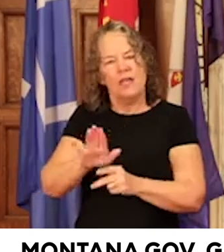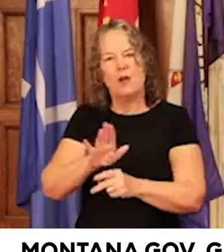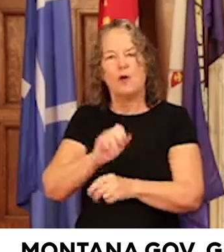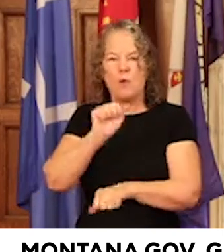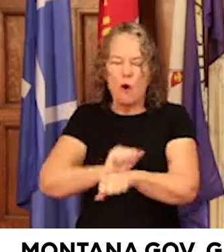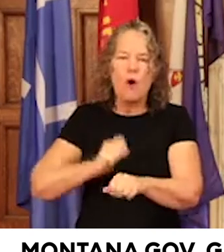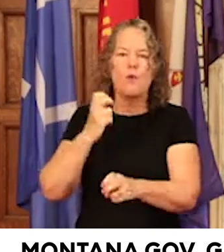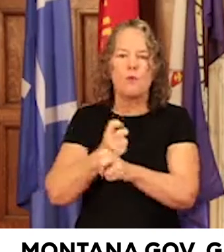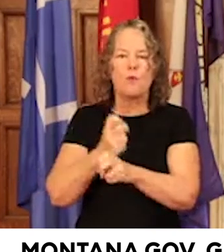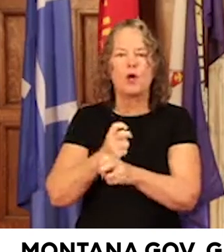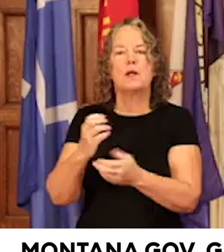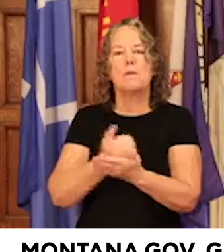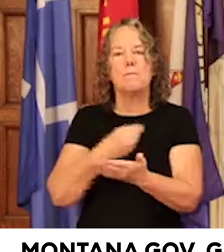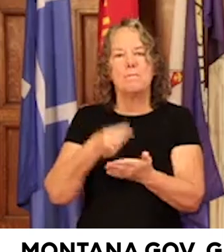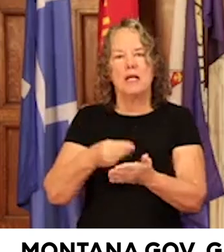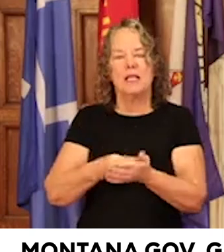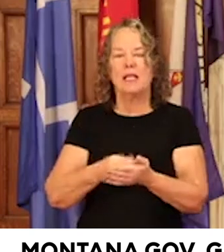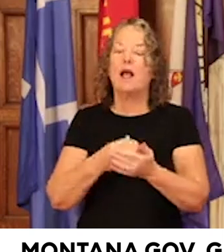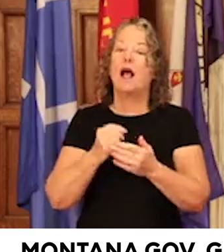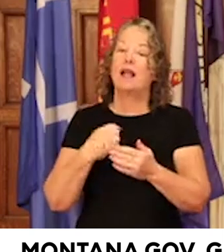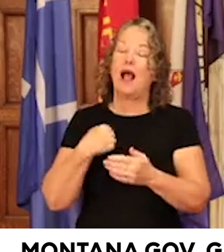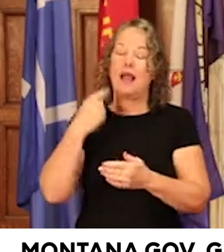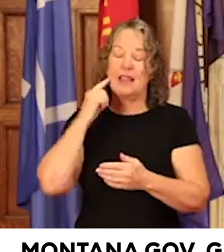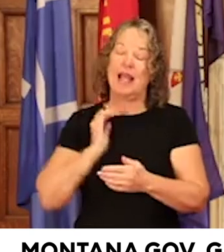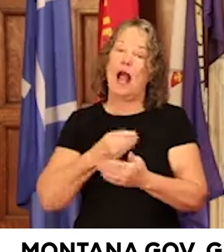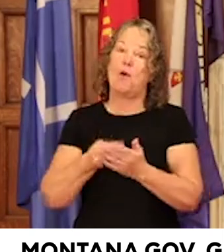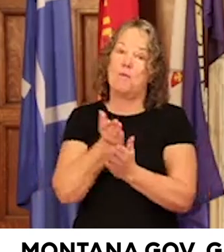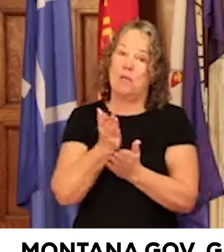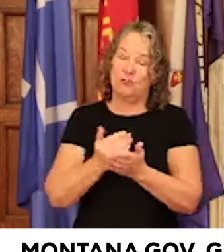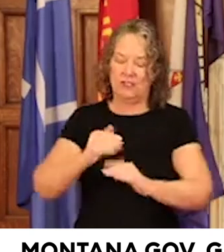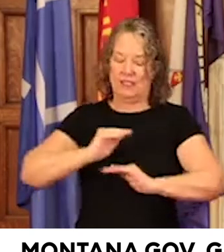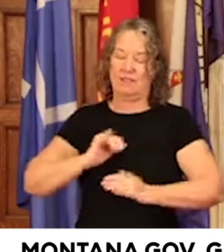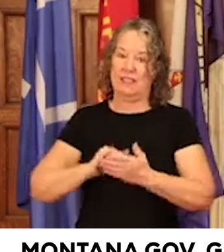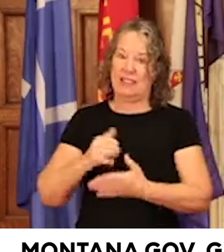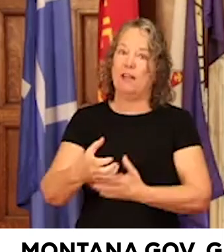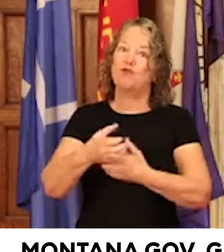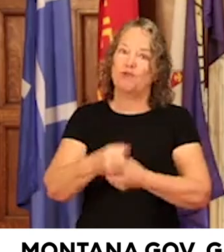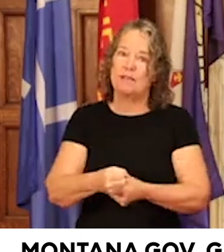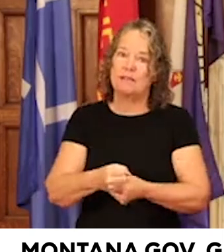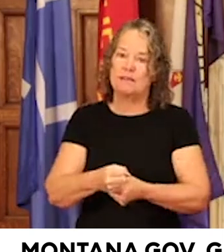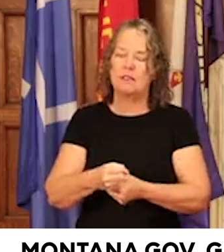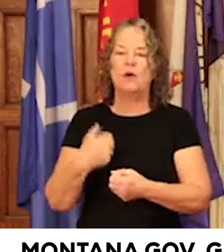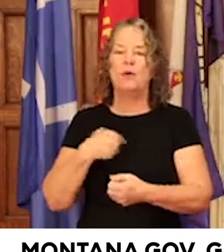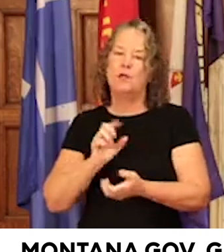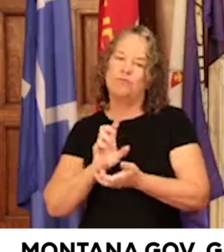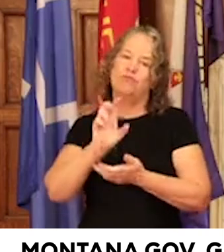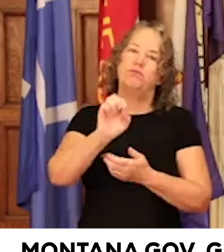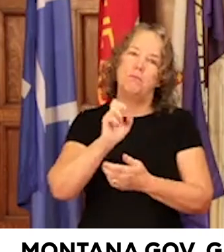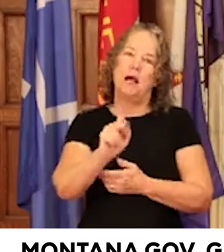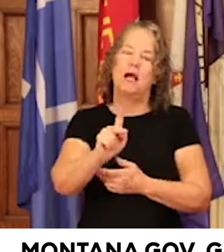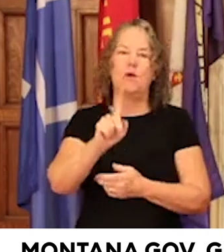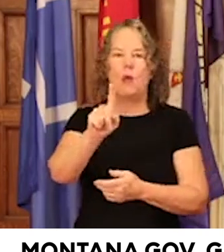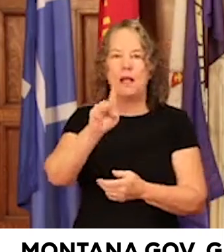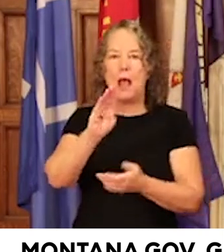budget built for hard working Montana families fulfills that trust. After returning one billion dollars to taxpayers,